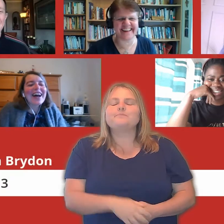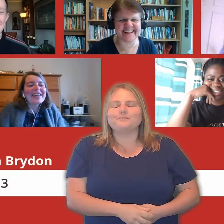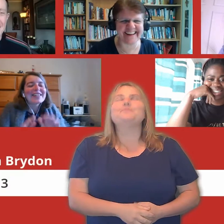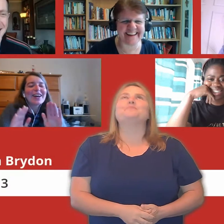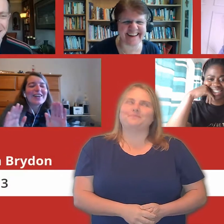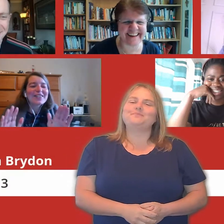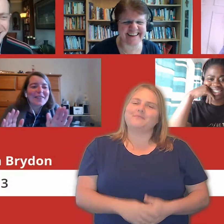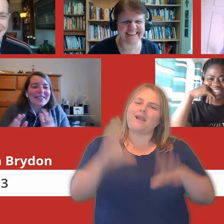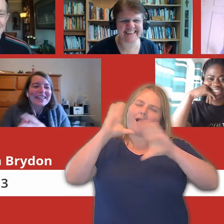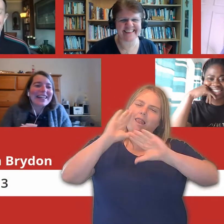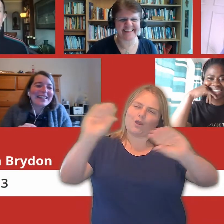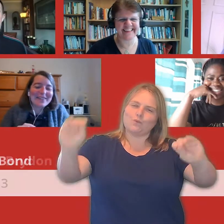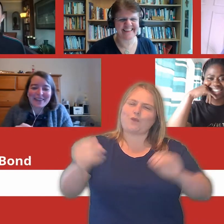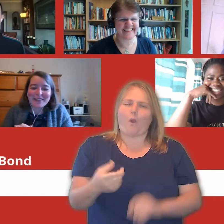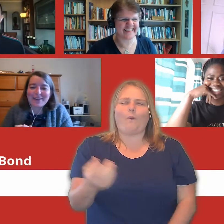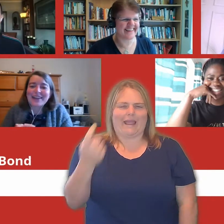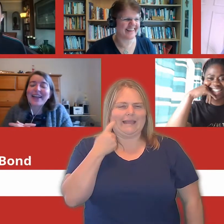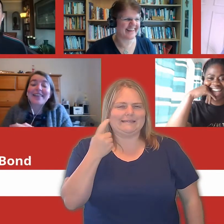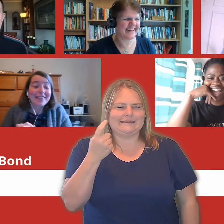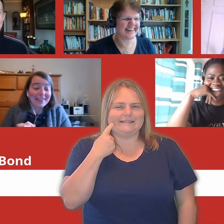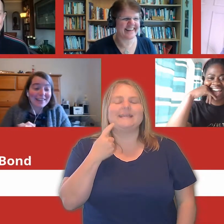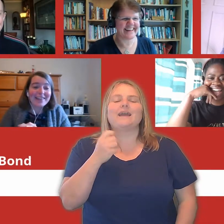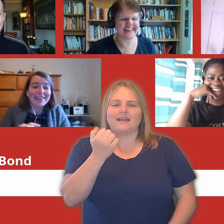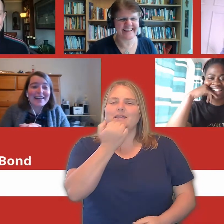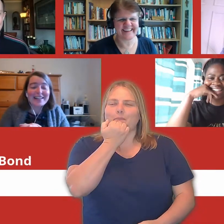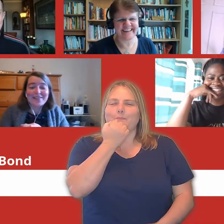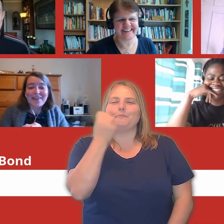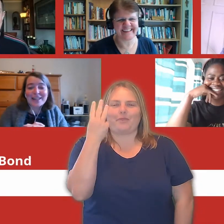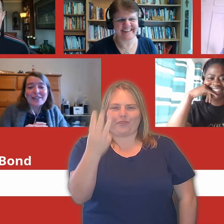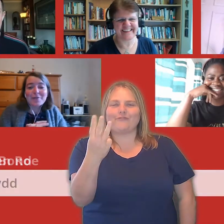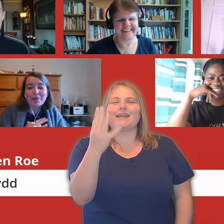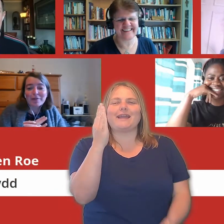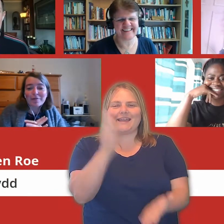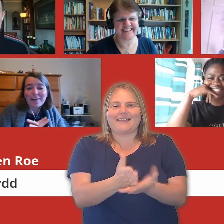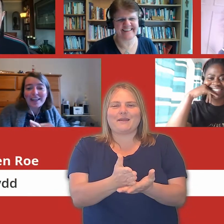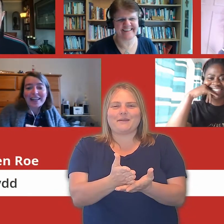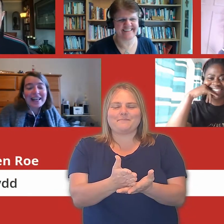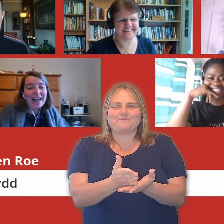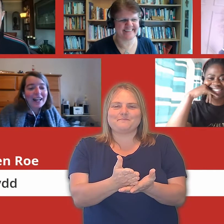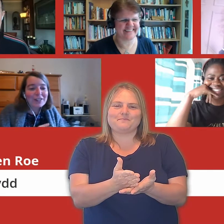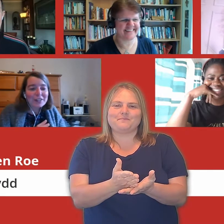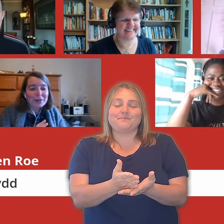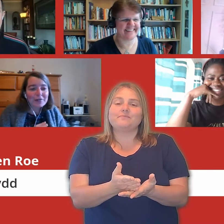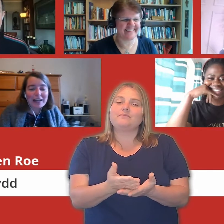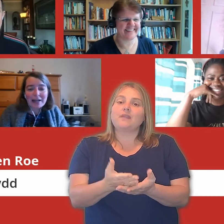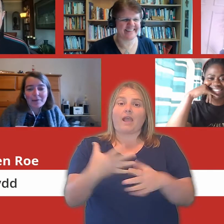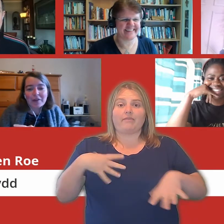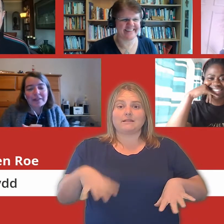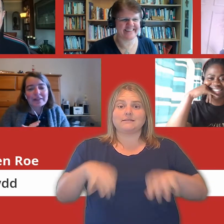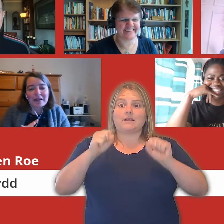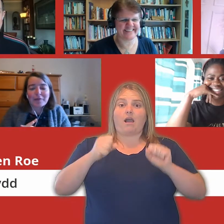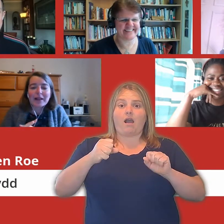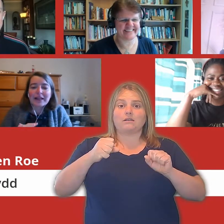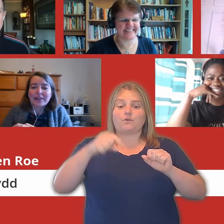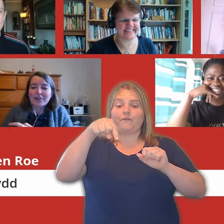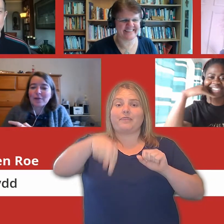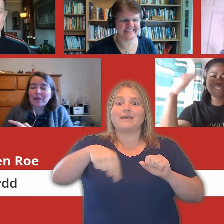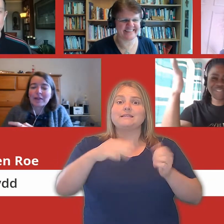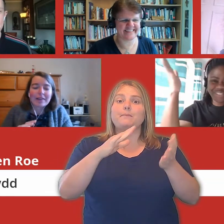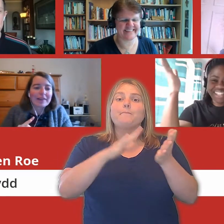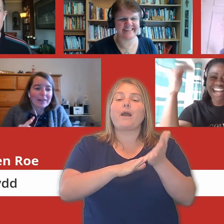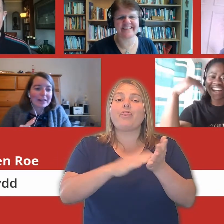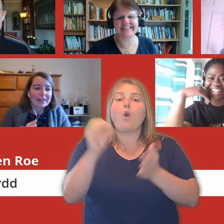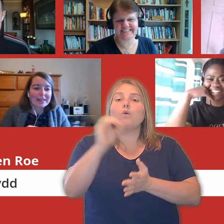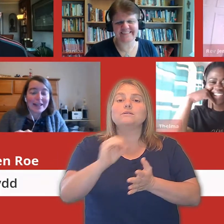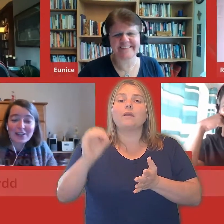told you. I told you it was an easy one this week. Yay. That's right. Number three. And I just thought it was really apt that at the start of Black History